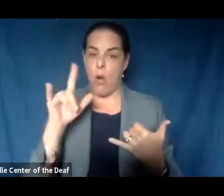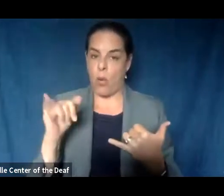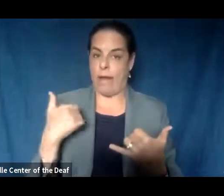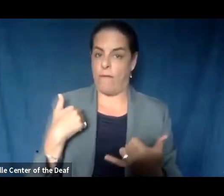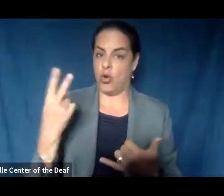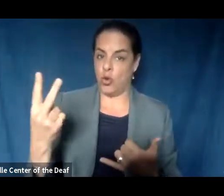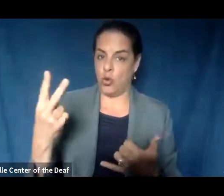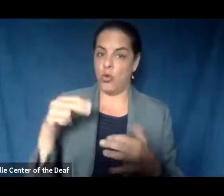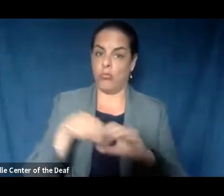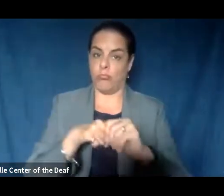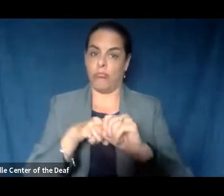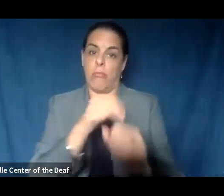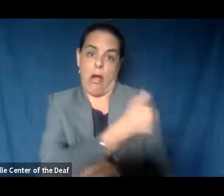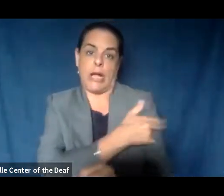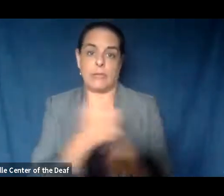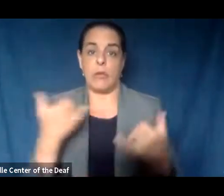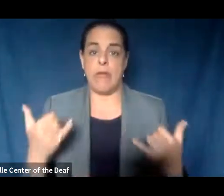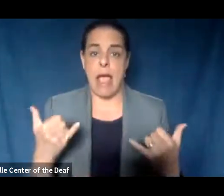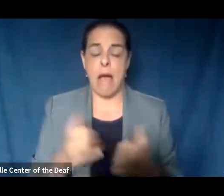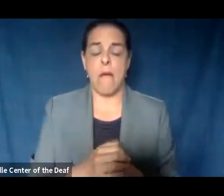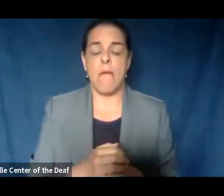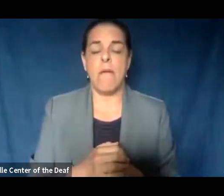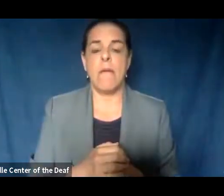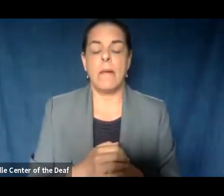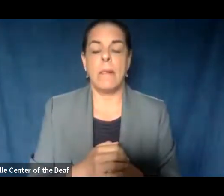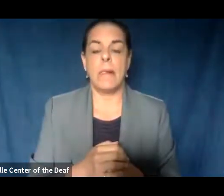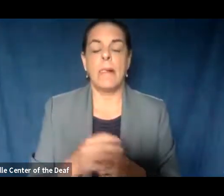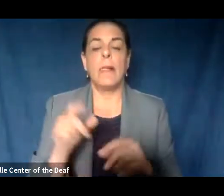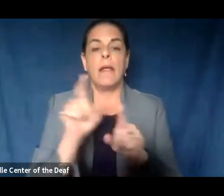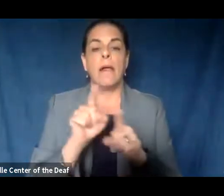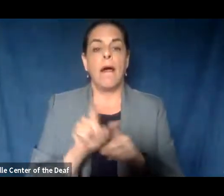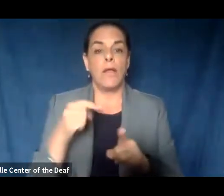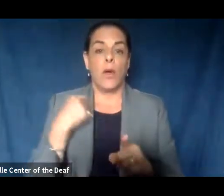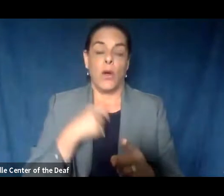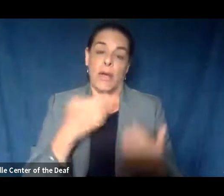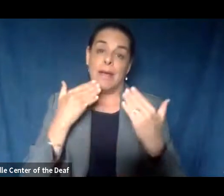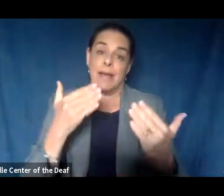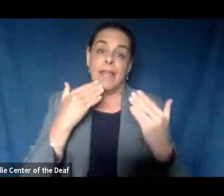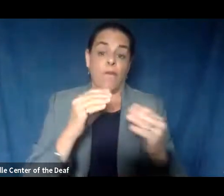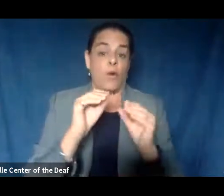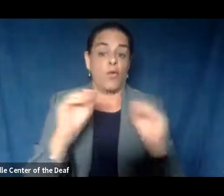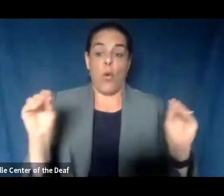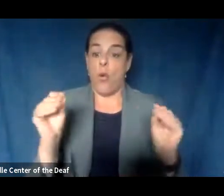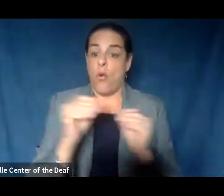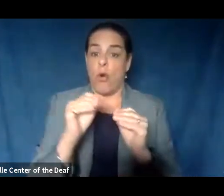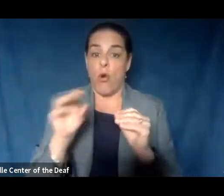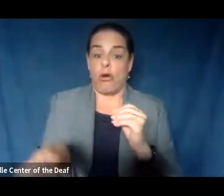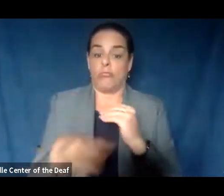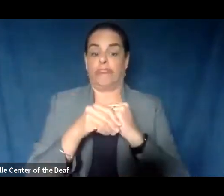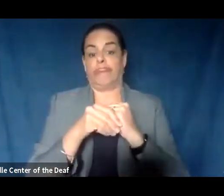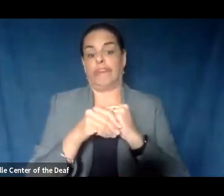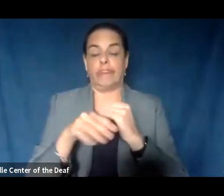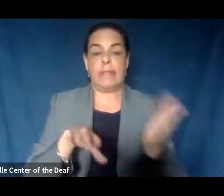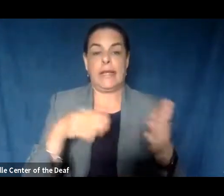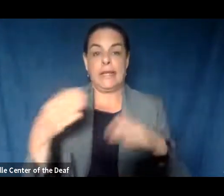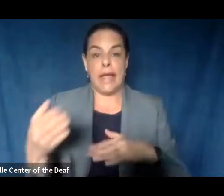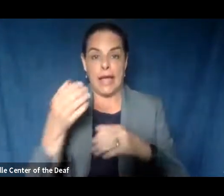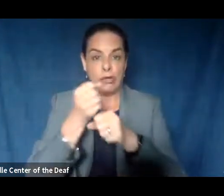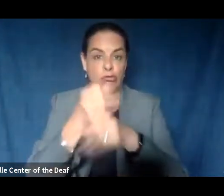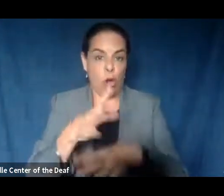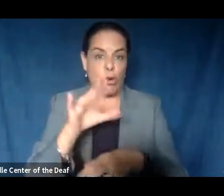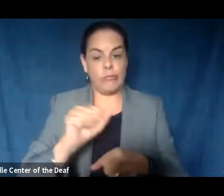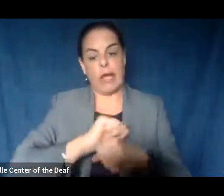County residents are hospitalized. We are also thankful that we have no additional deaths due to COVID-19-related complications.